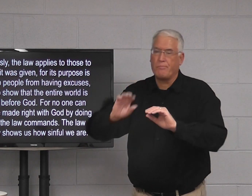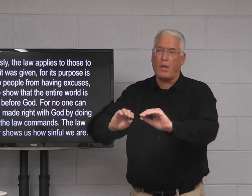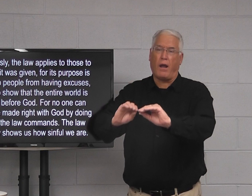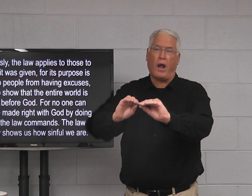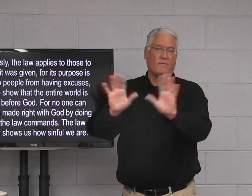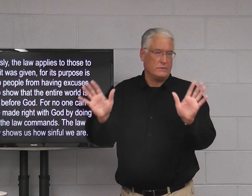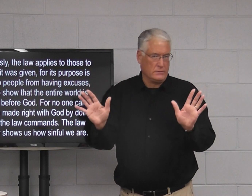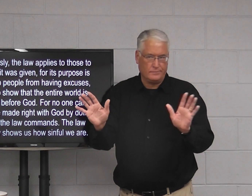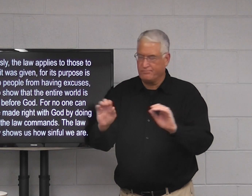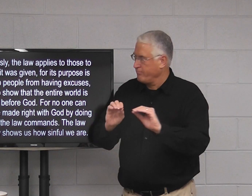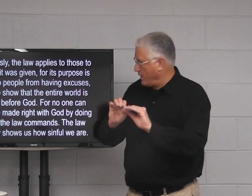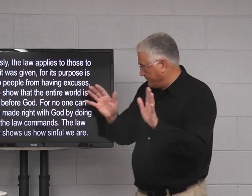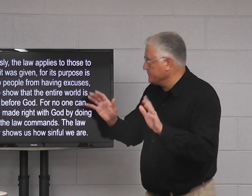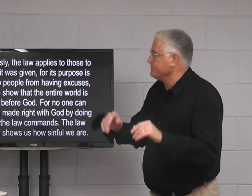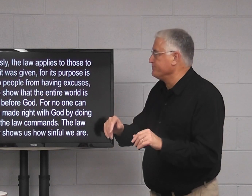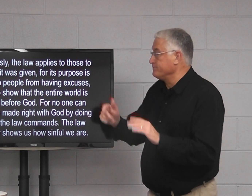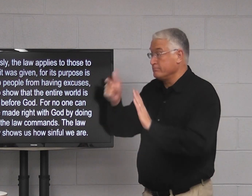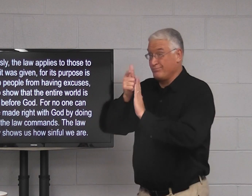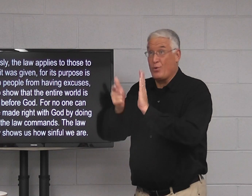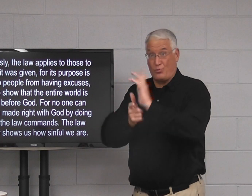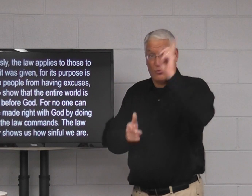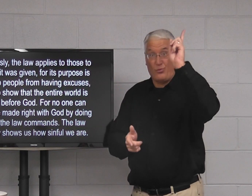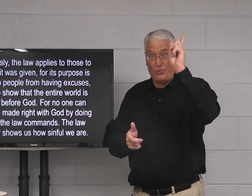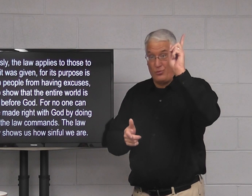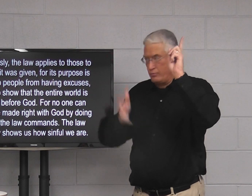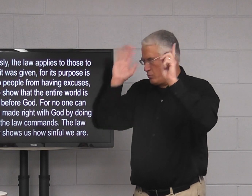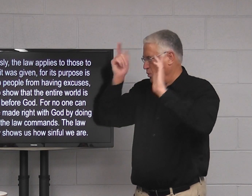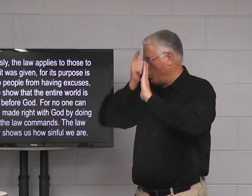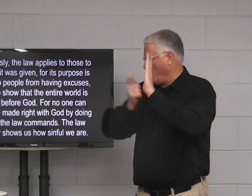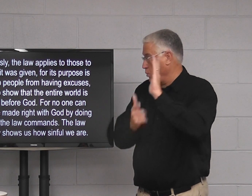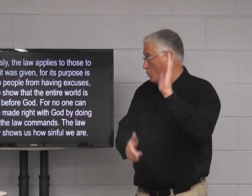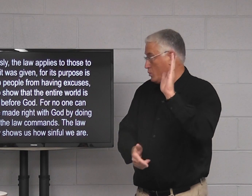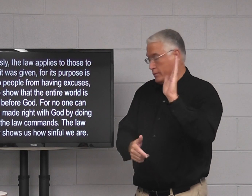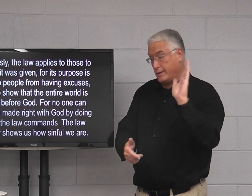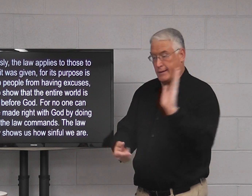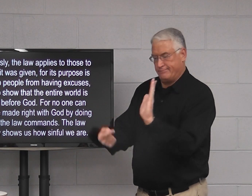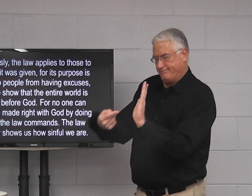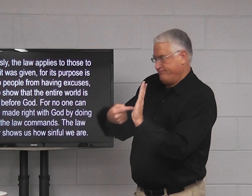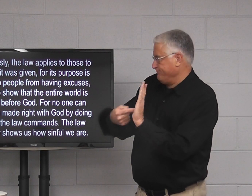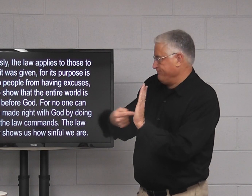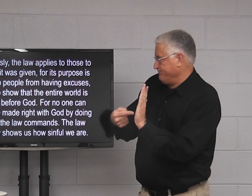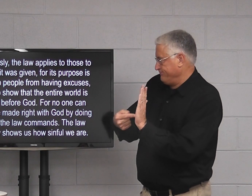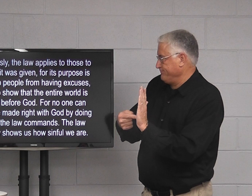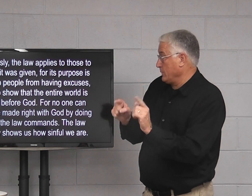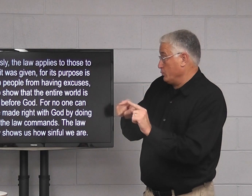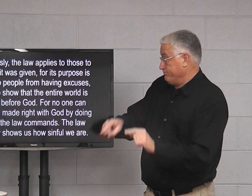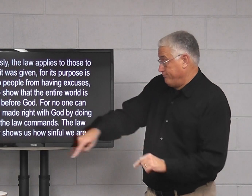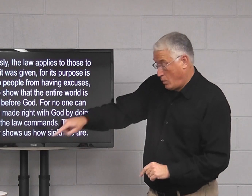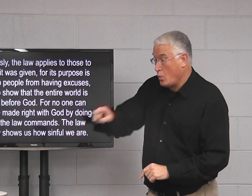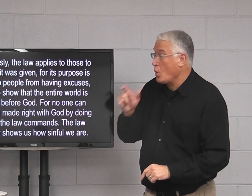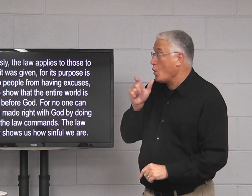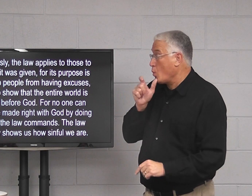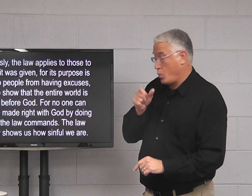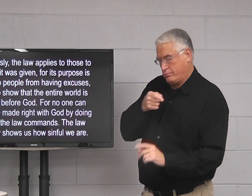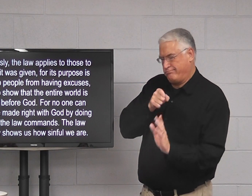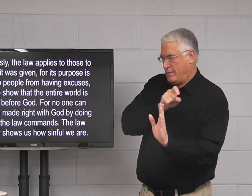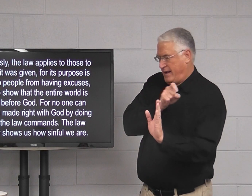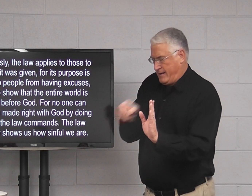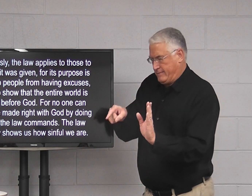It says obviously. the law, God's law, applies to those whom